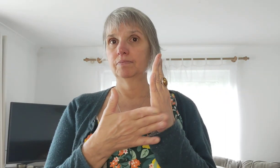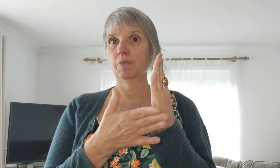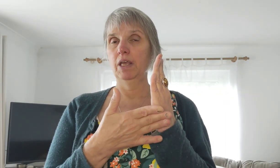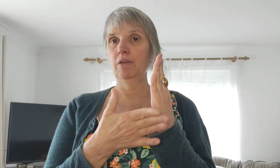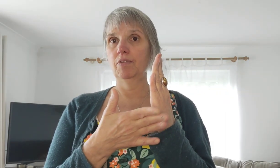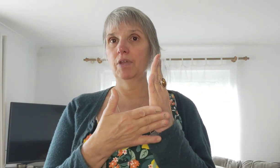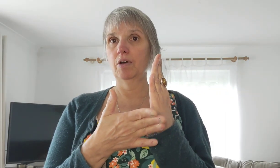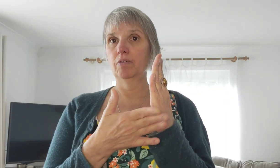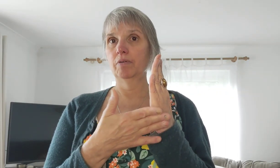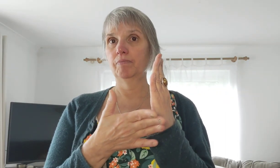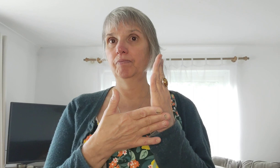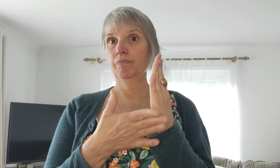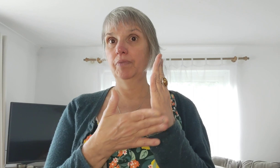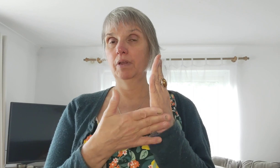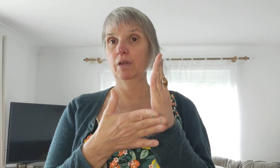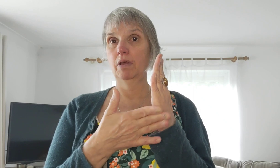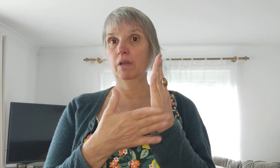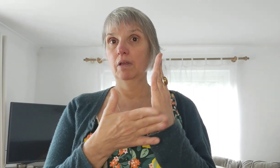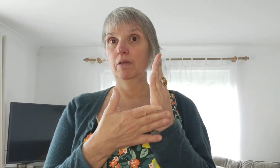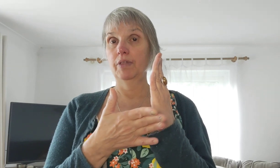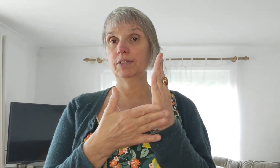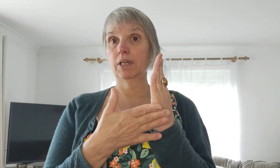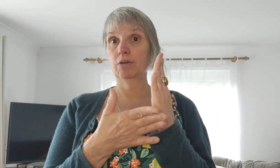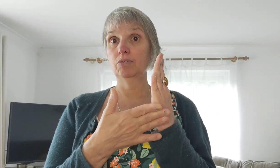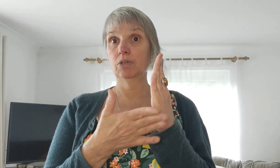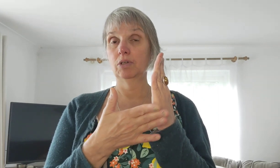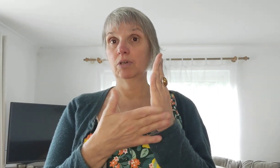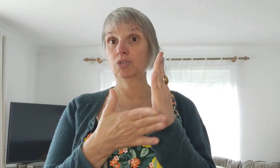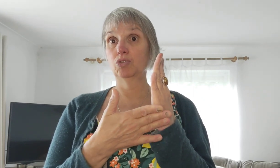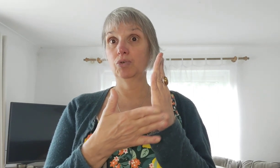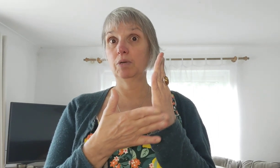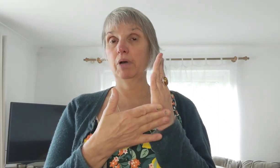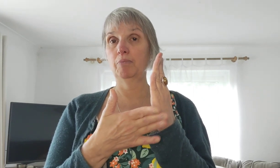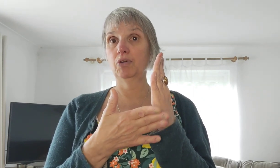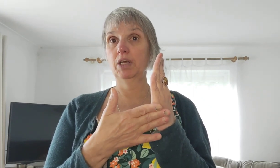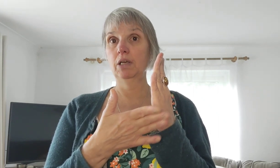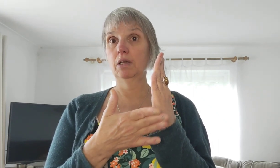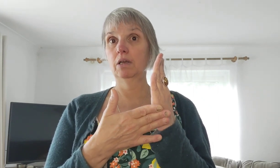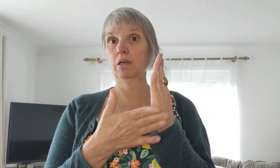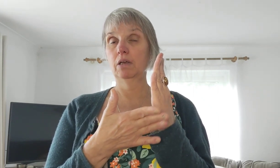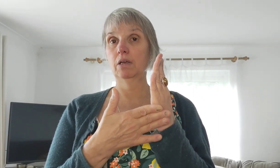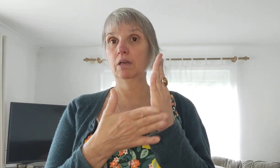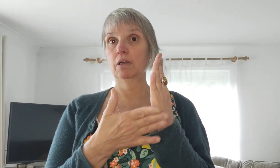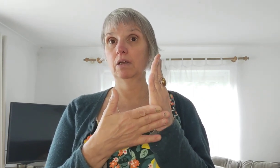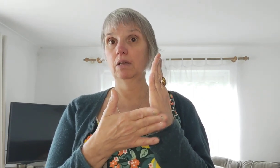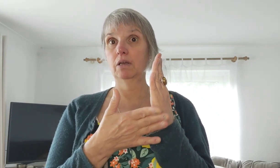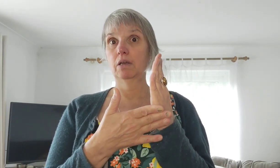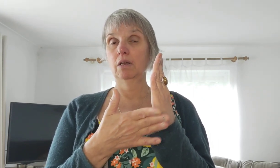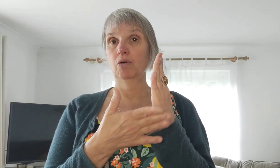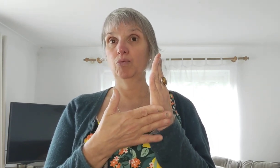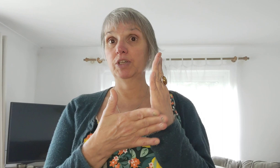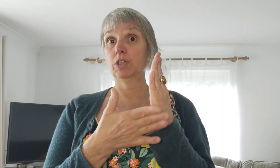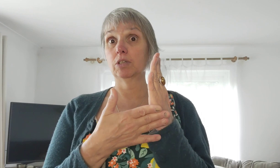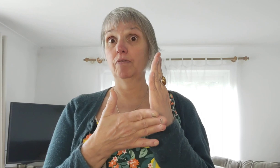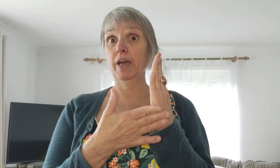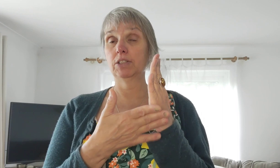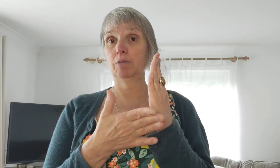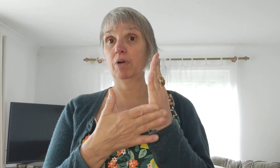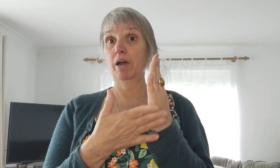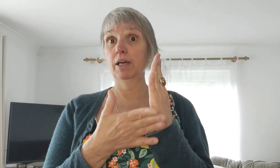even though there's guilt stored in my body which is affecting my